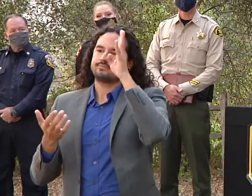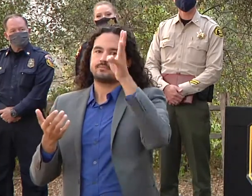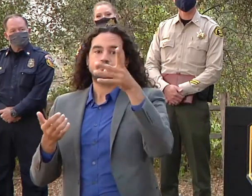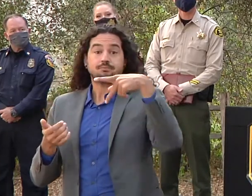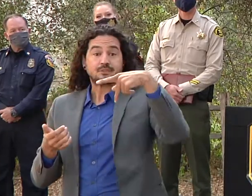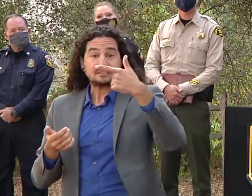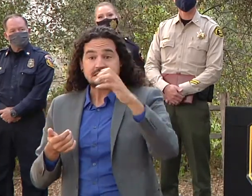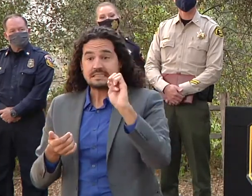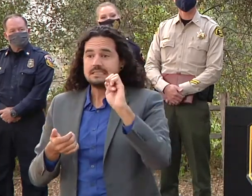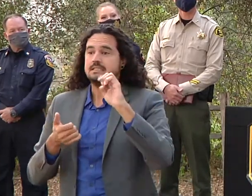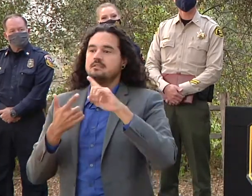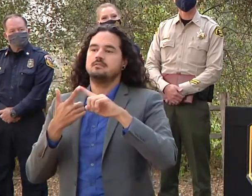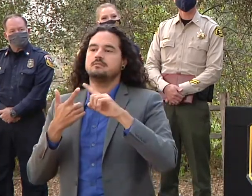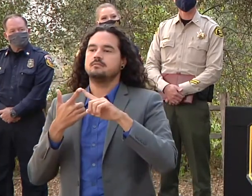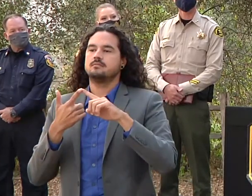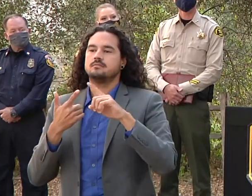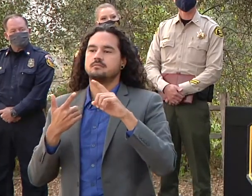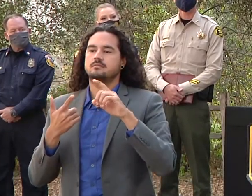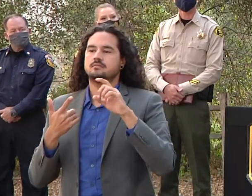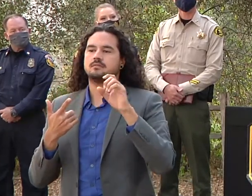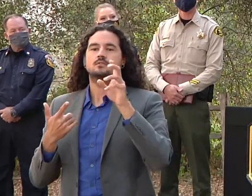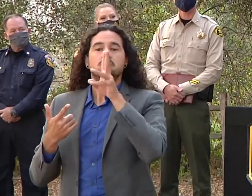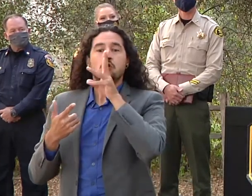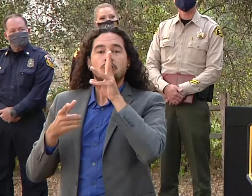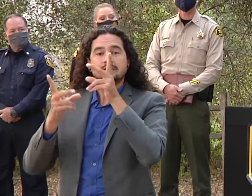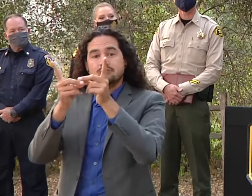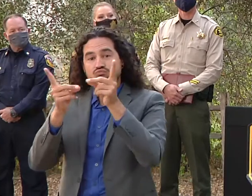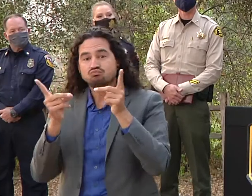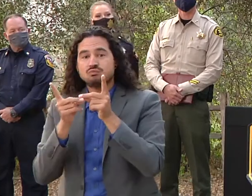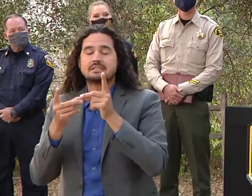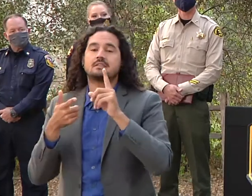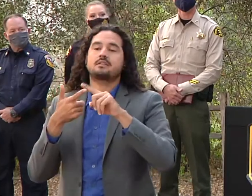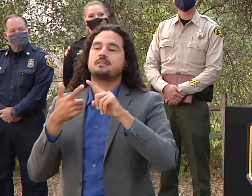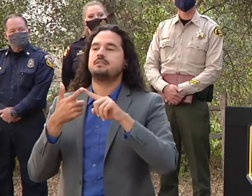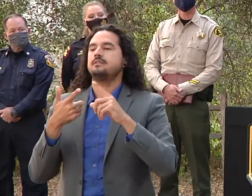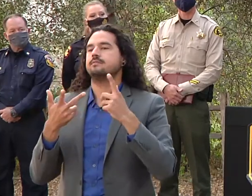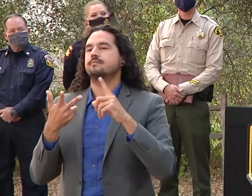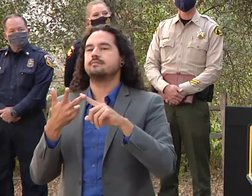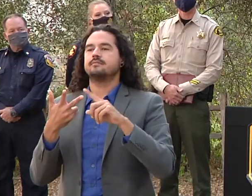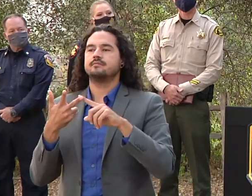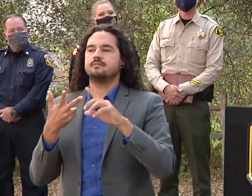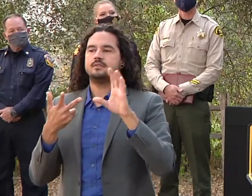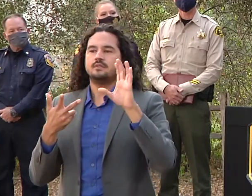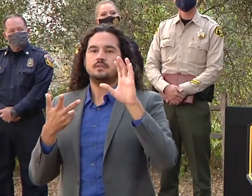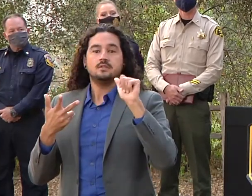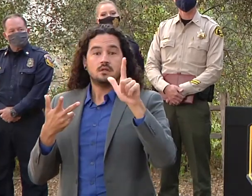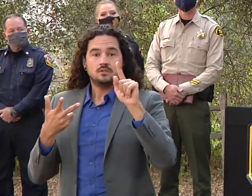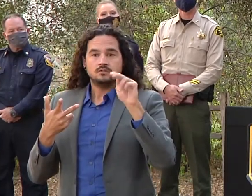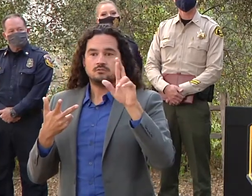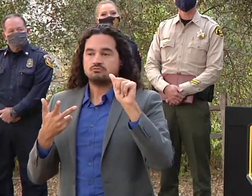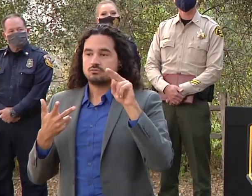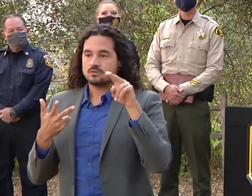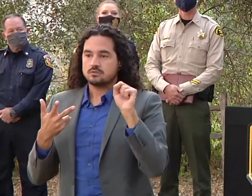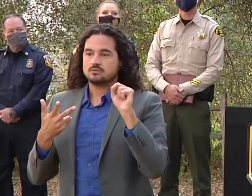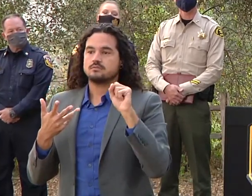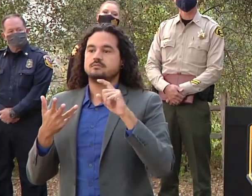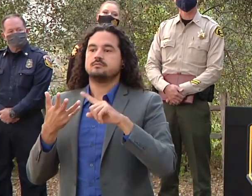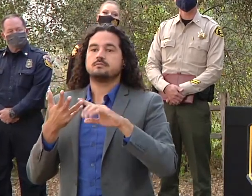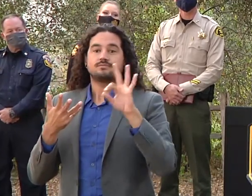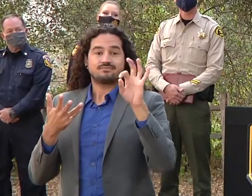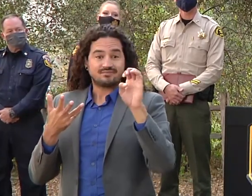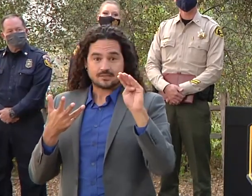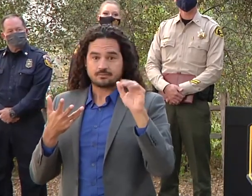&E, SLV Water District, Caltrans, some of those various agencies, FEMA, EOC, about,